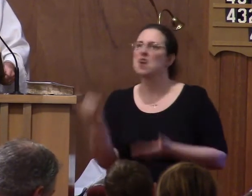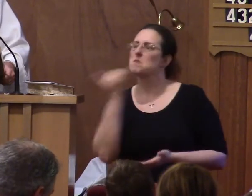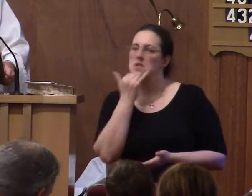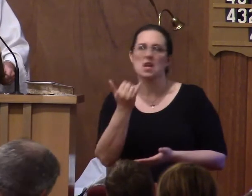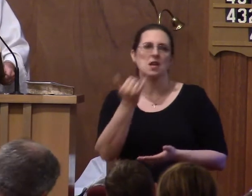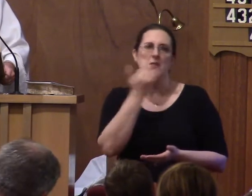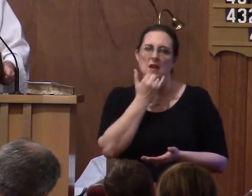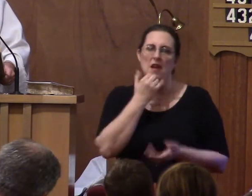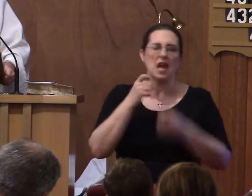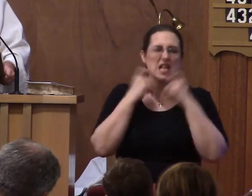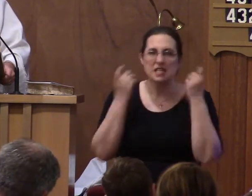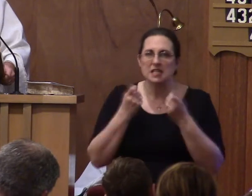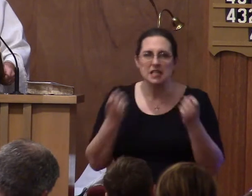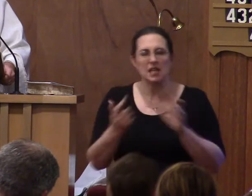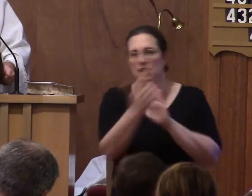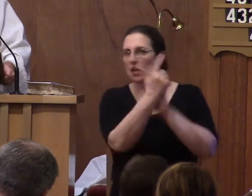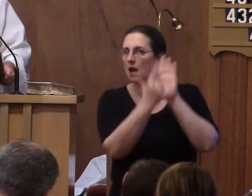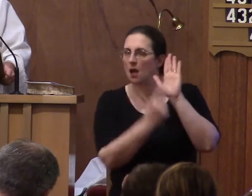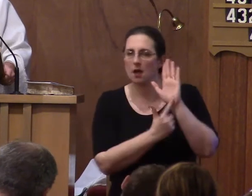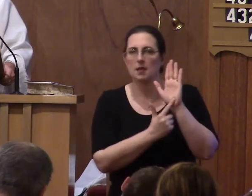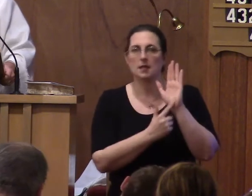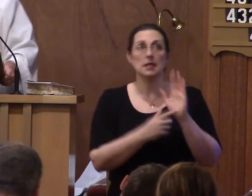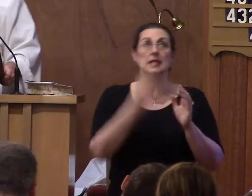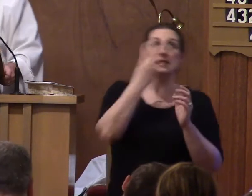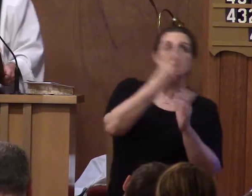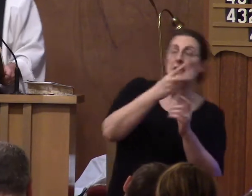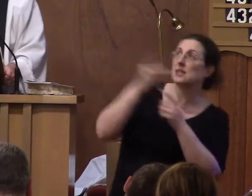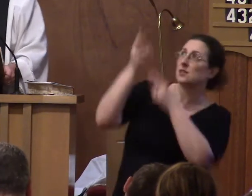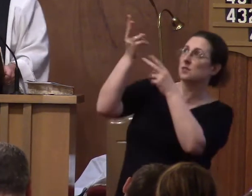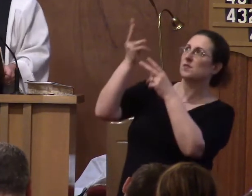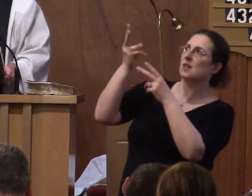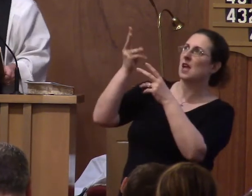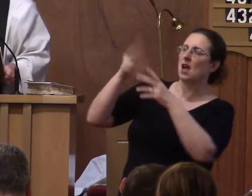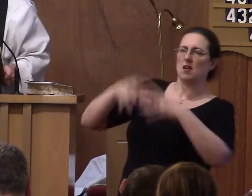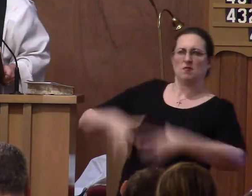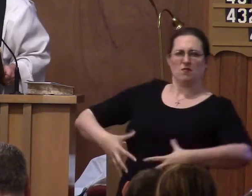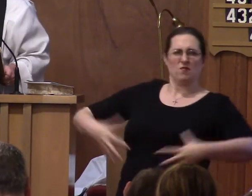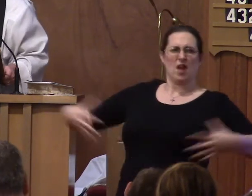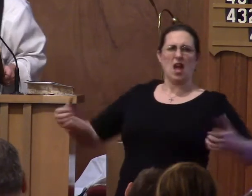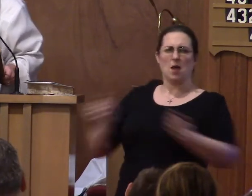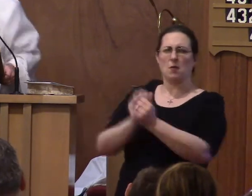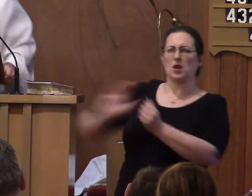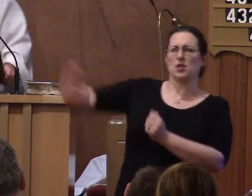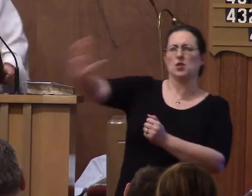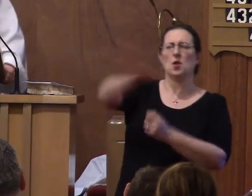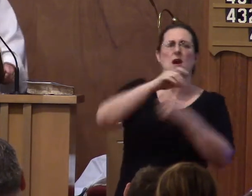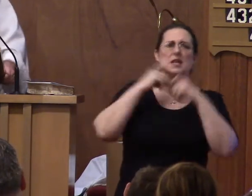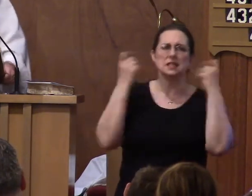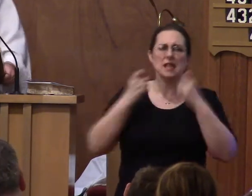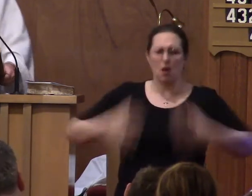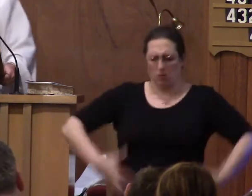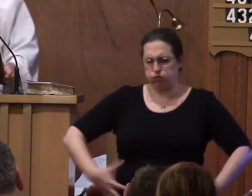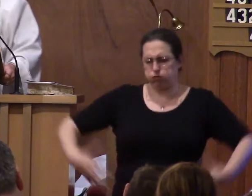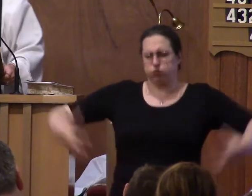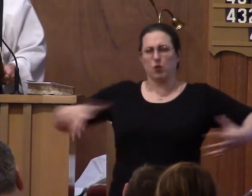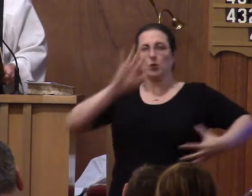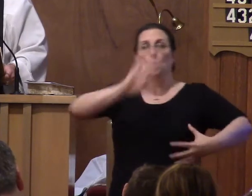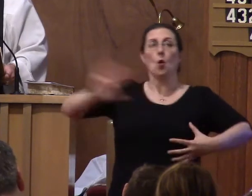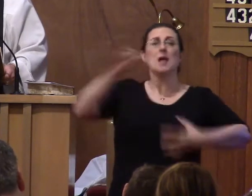transgressing the law. He sees his Son fattened up with your sins, puffed up with your failures.